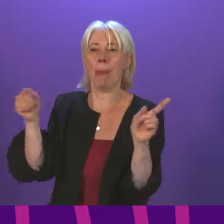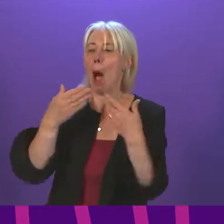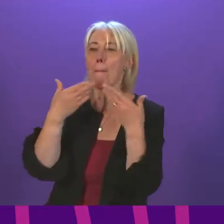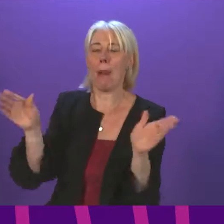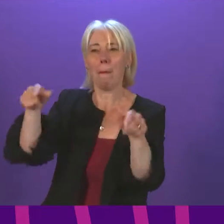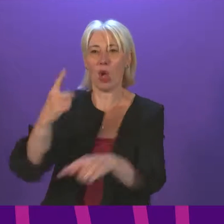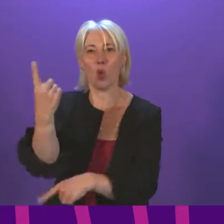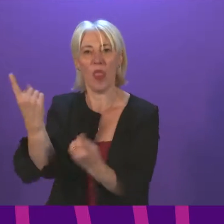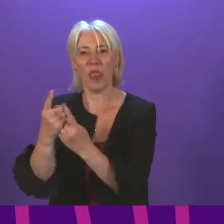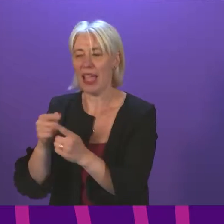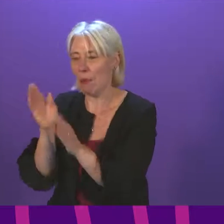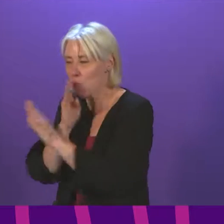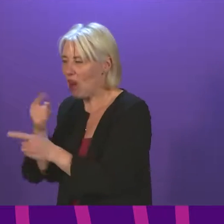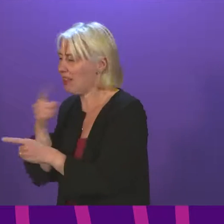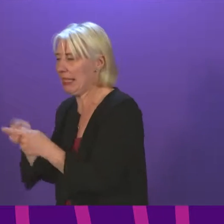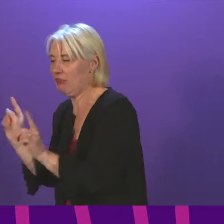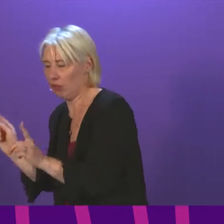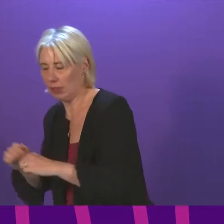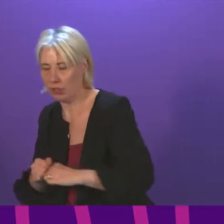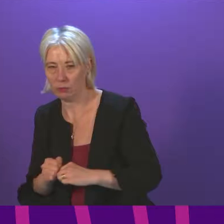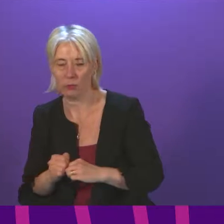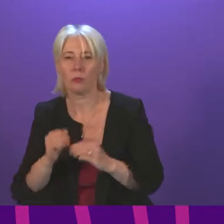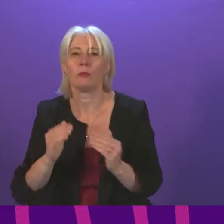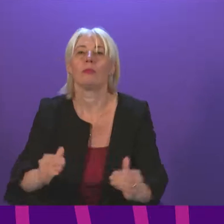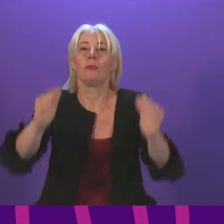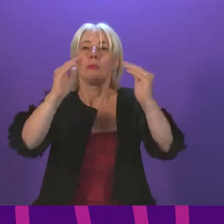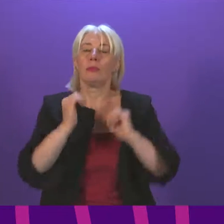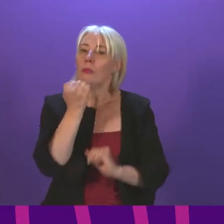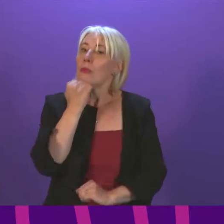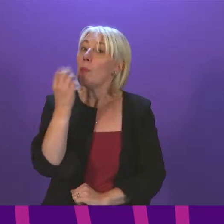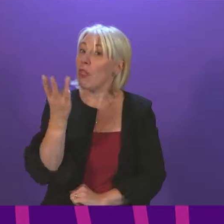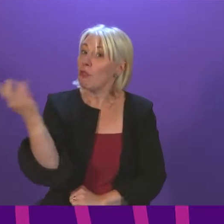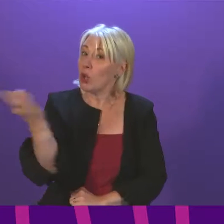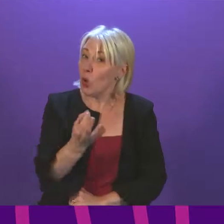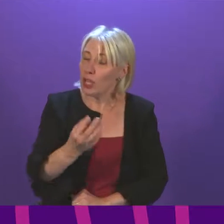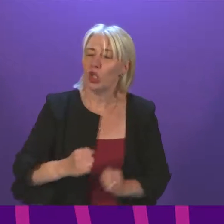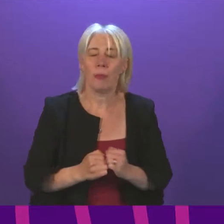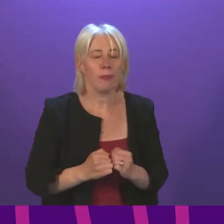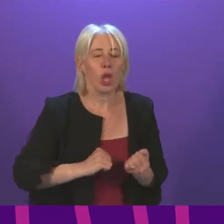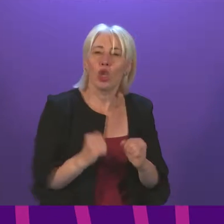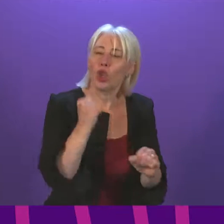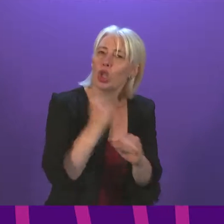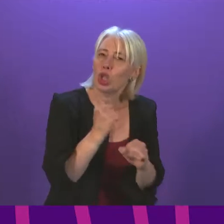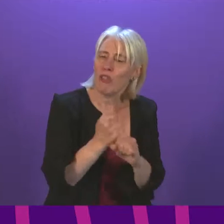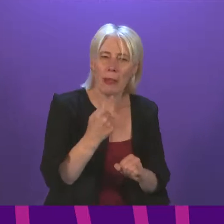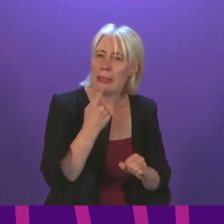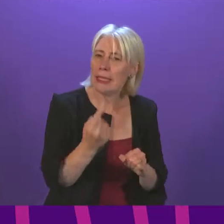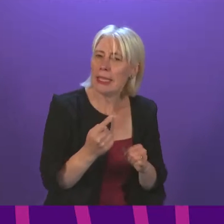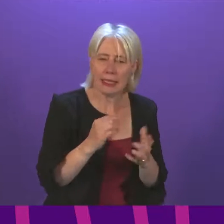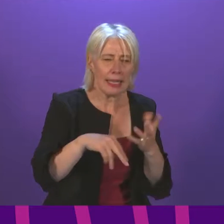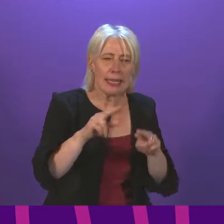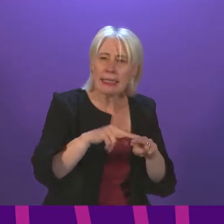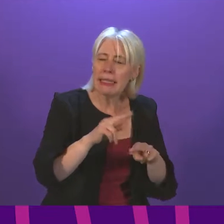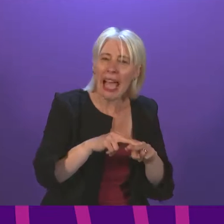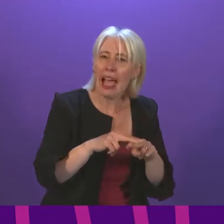Question number three, Russell Finlay. To ask the Scottish Government for its response to reports that staff shortages and a new